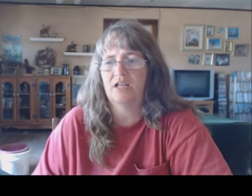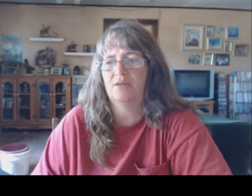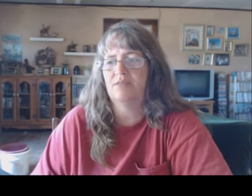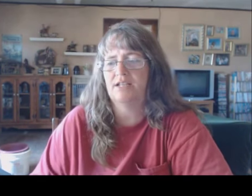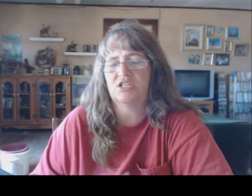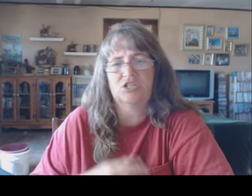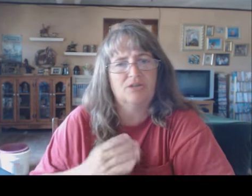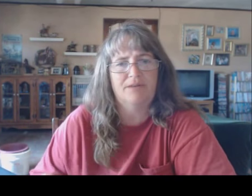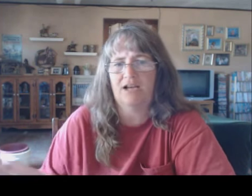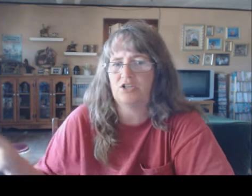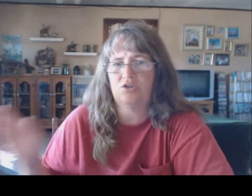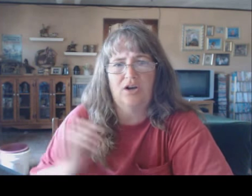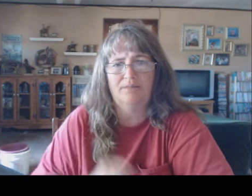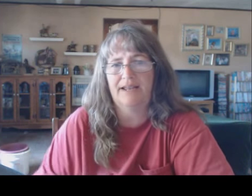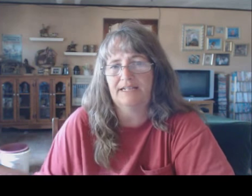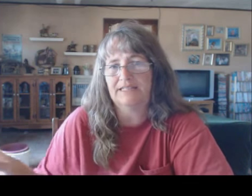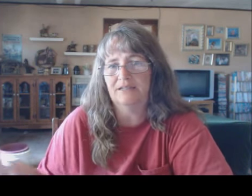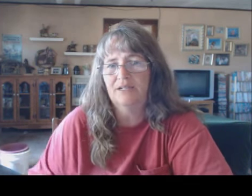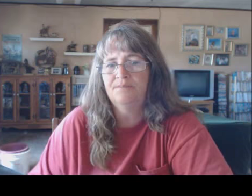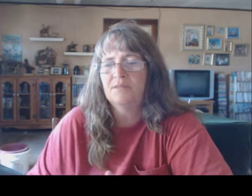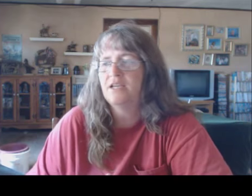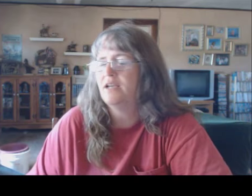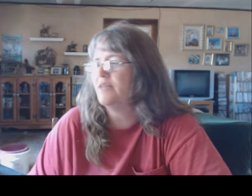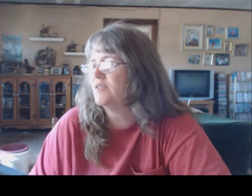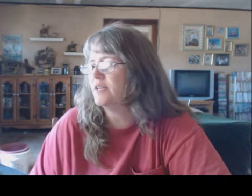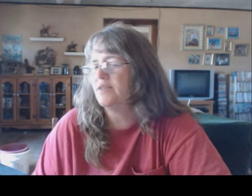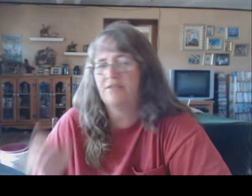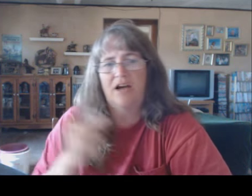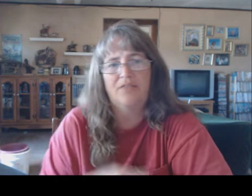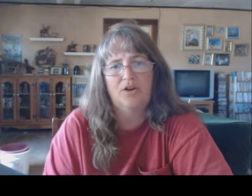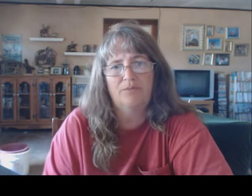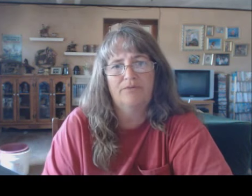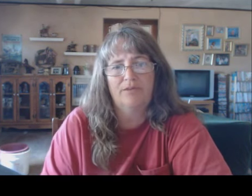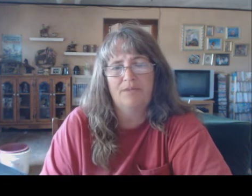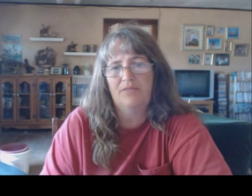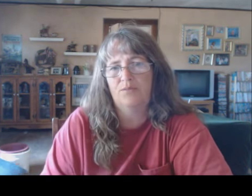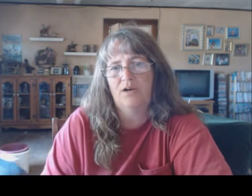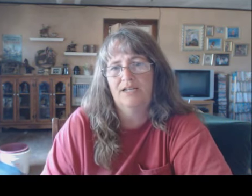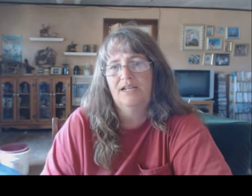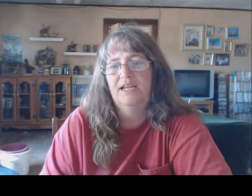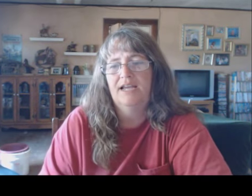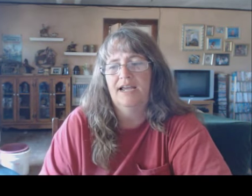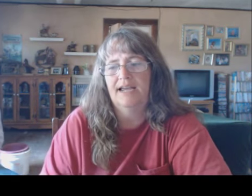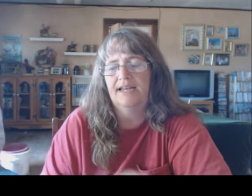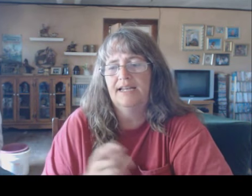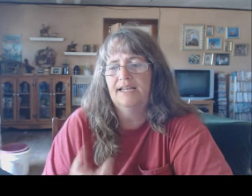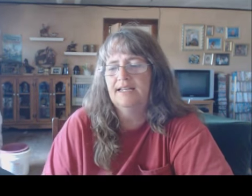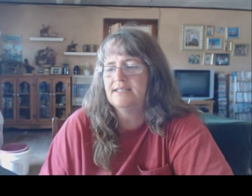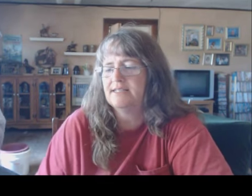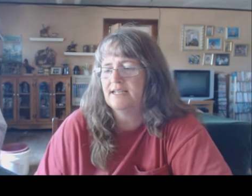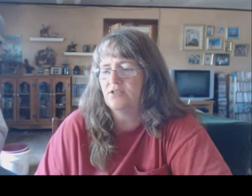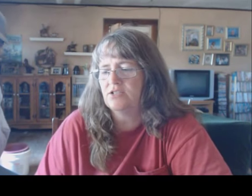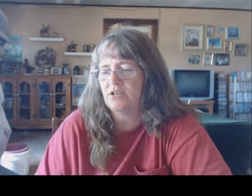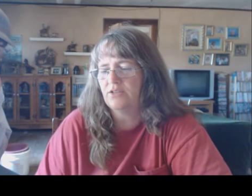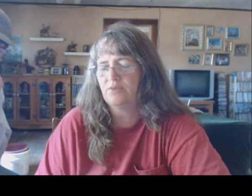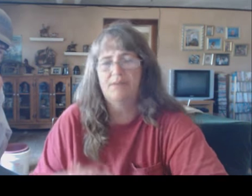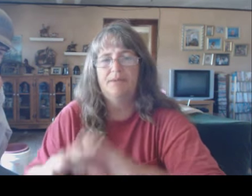a club and they just ship it out to you automatically and then they've got the herb of the month one and it is announced on their web